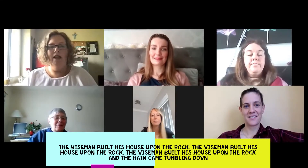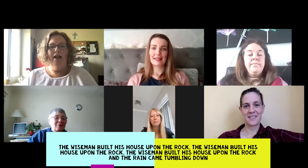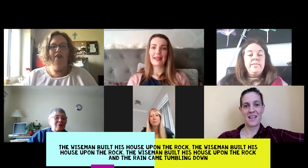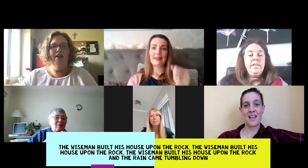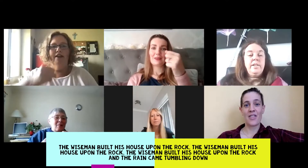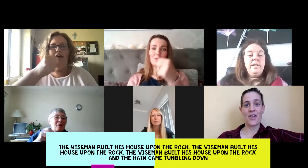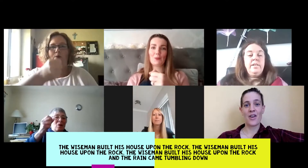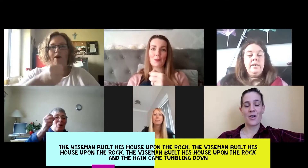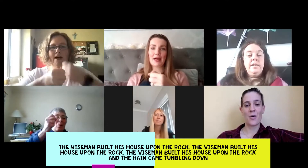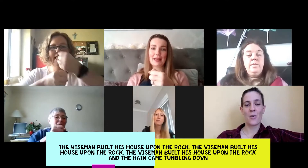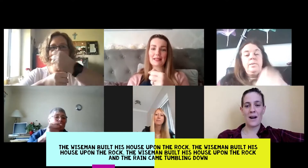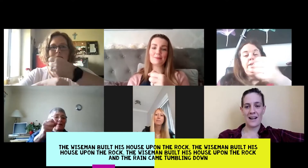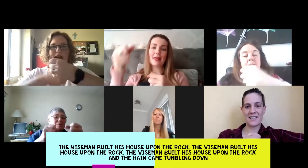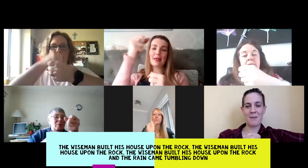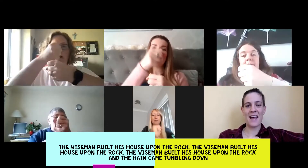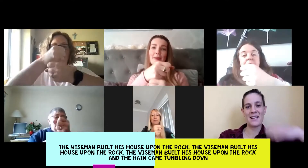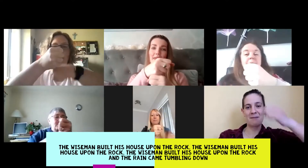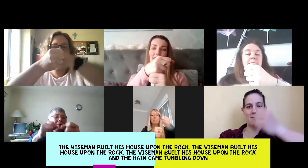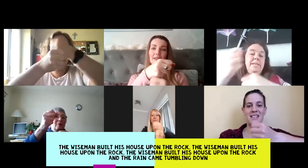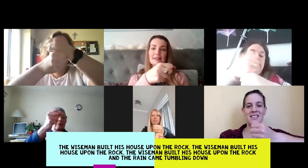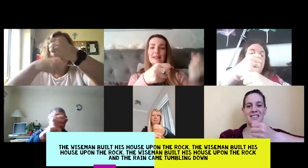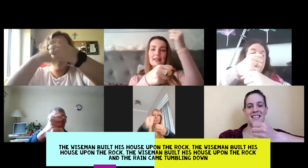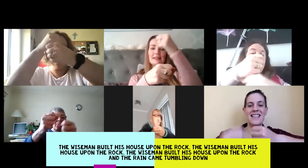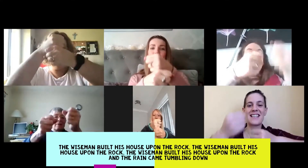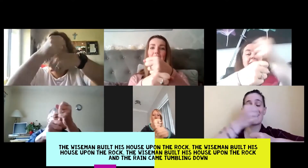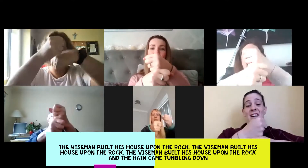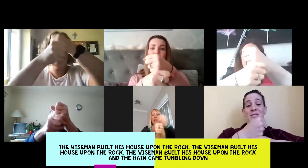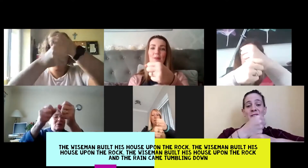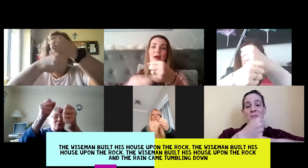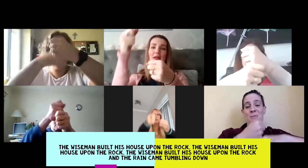The Wiseland built